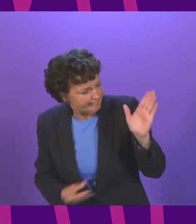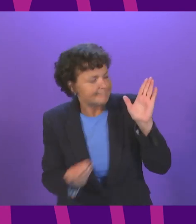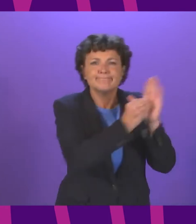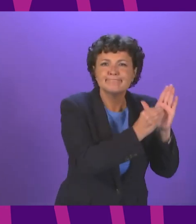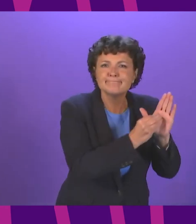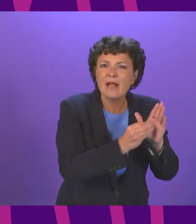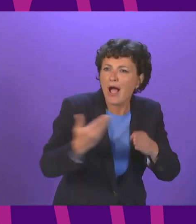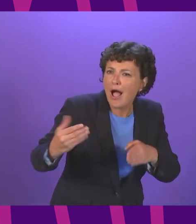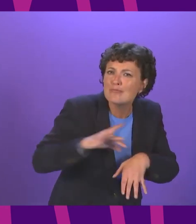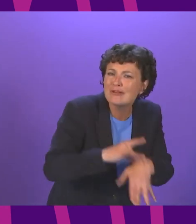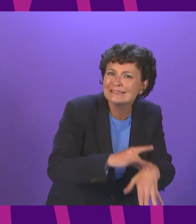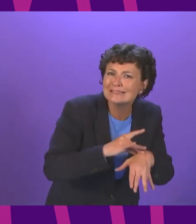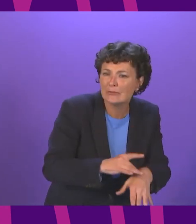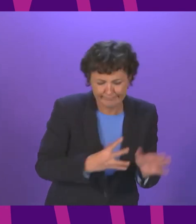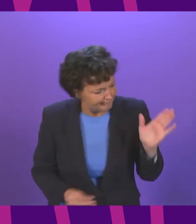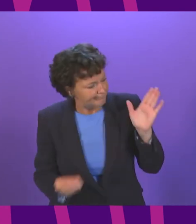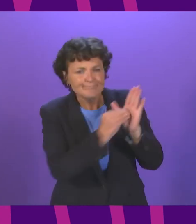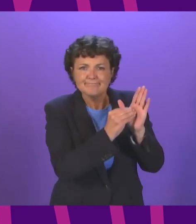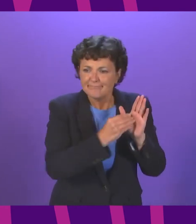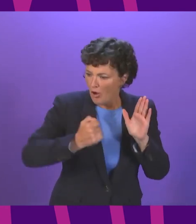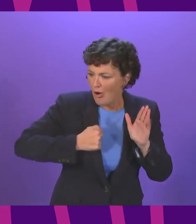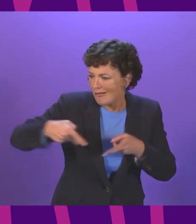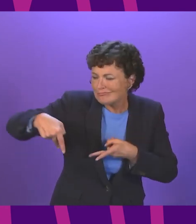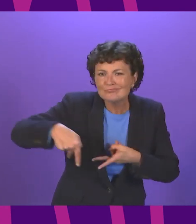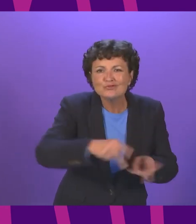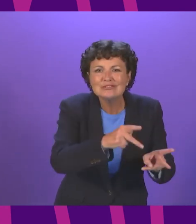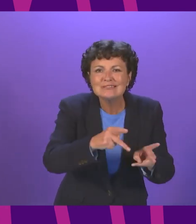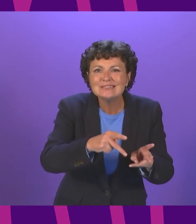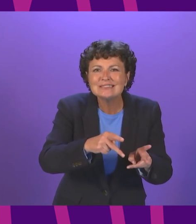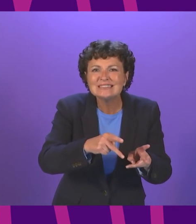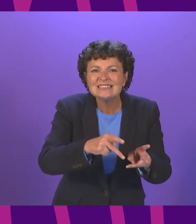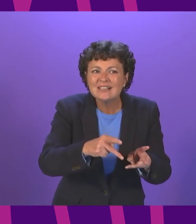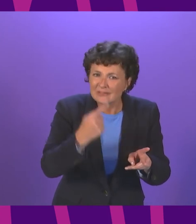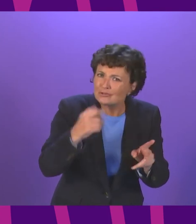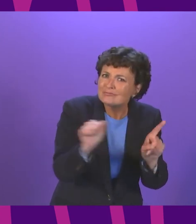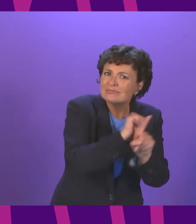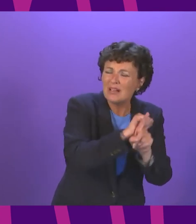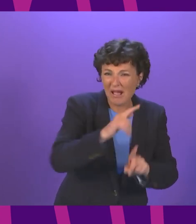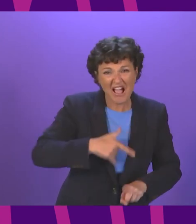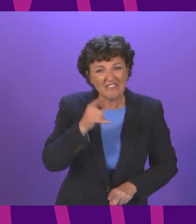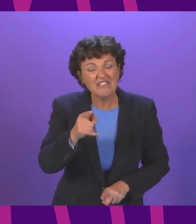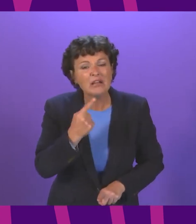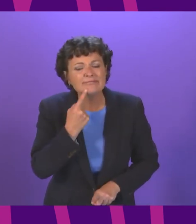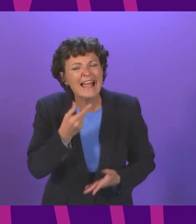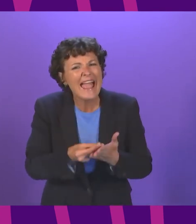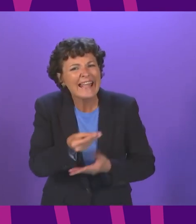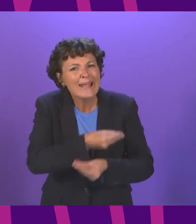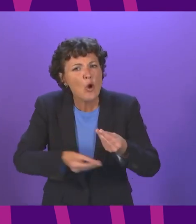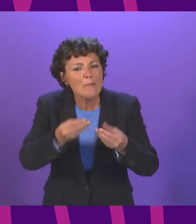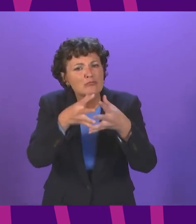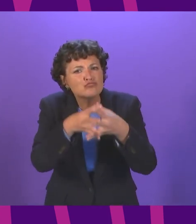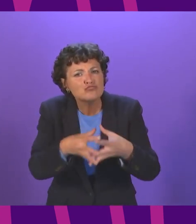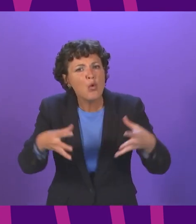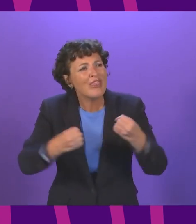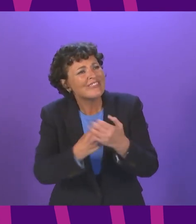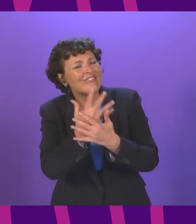and I am afraid economic growth for too long has been a dirty concept in the corridors of the Scottish Government The CBI called on the